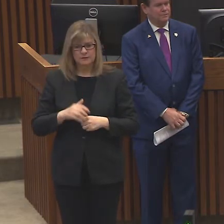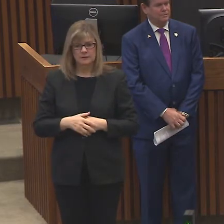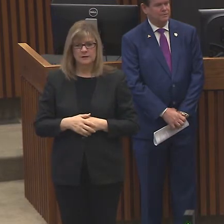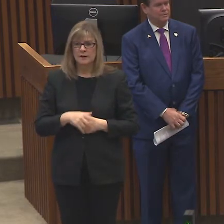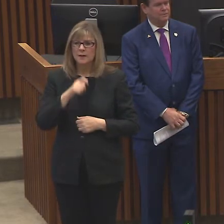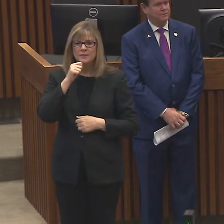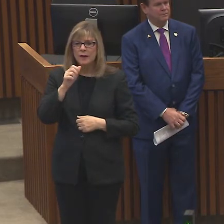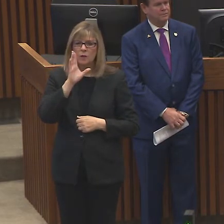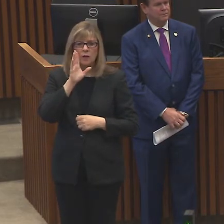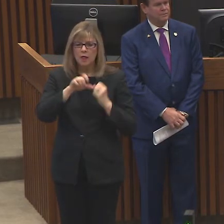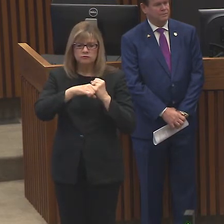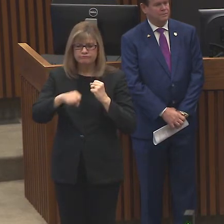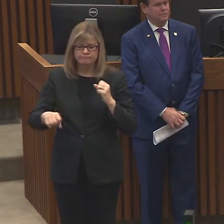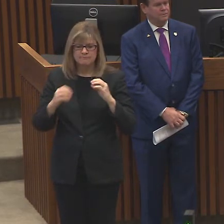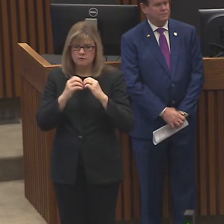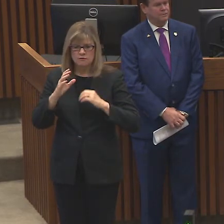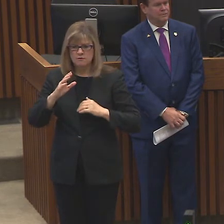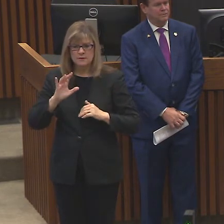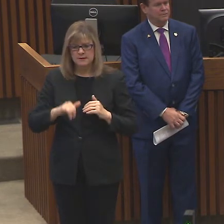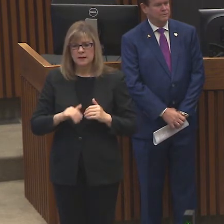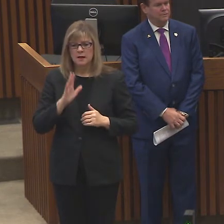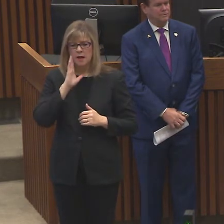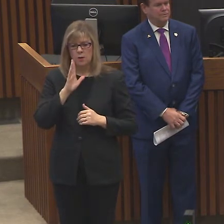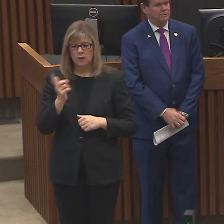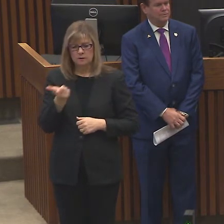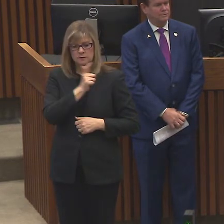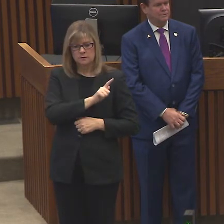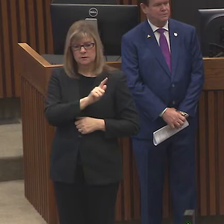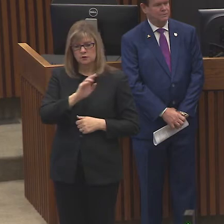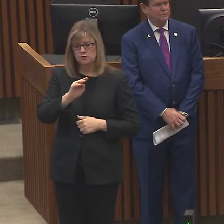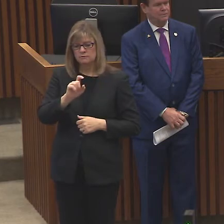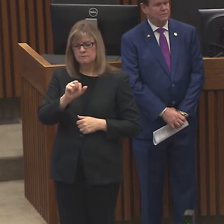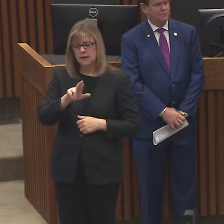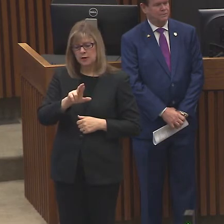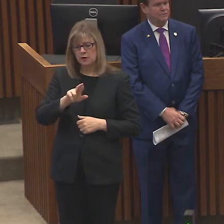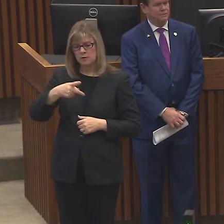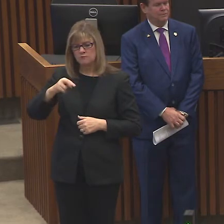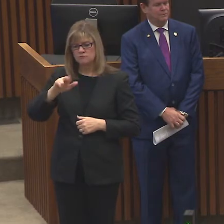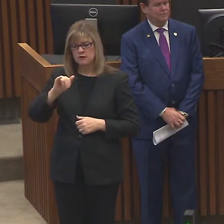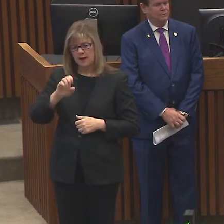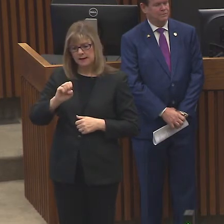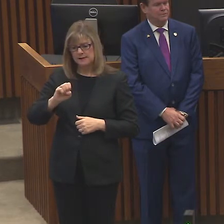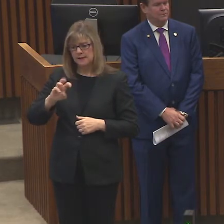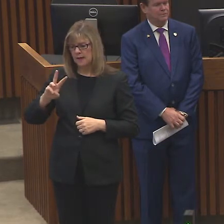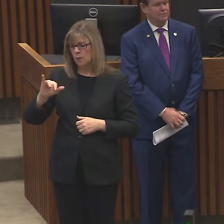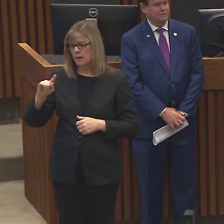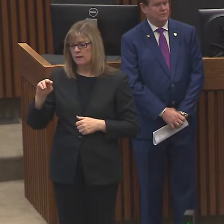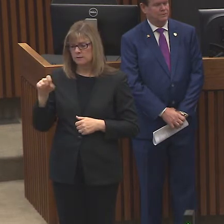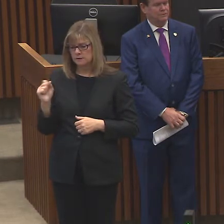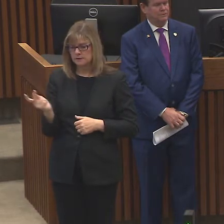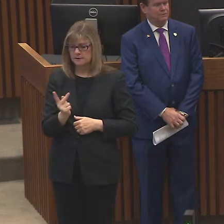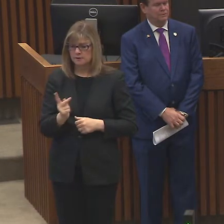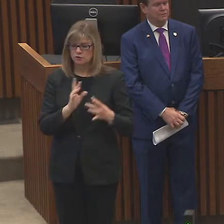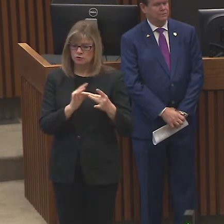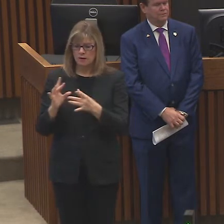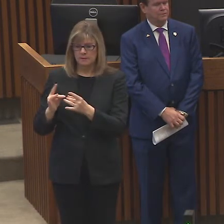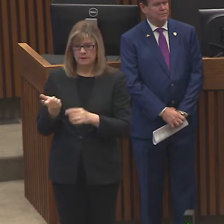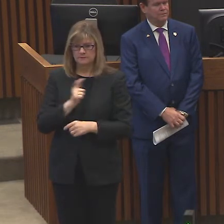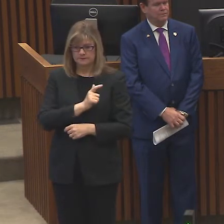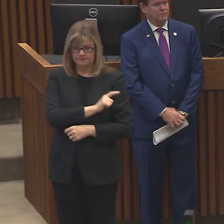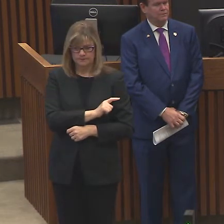say much more than that. I'm going to turn it over to Mayor Price and then Mayor Williams to make any comments that they'd like to make at this time.